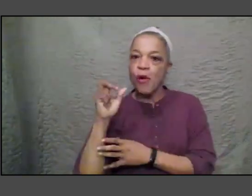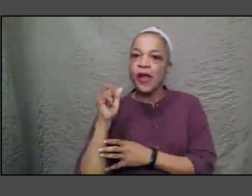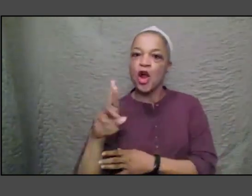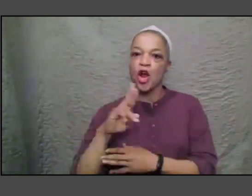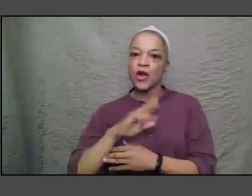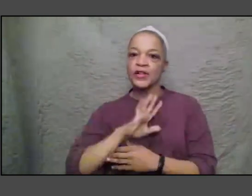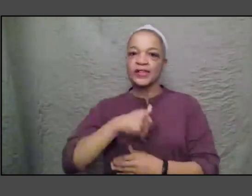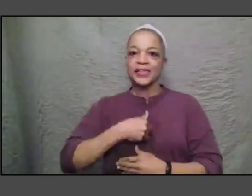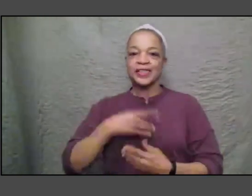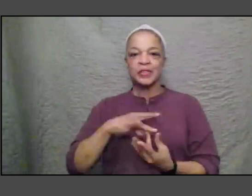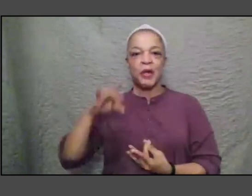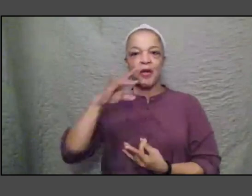all this nonsense